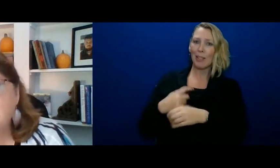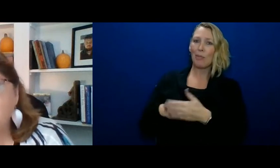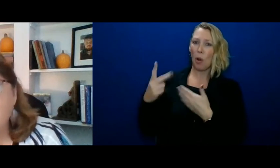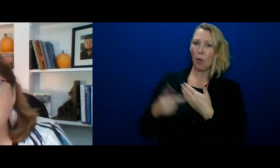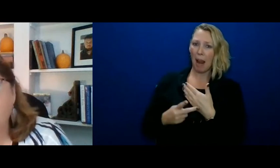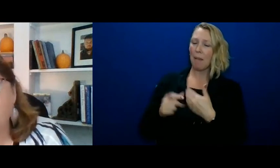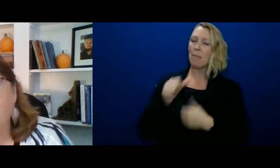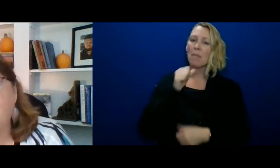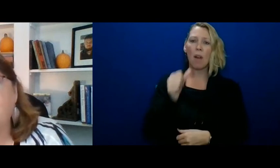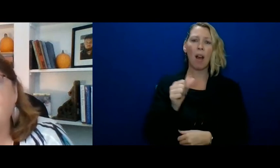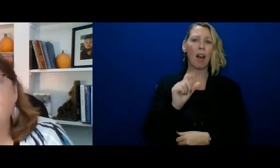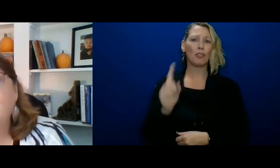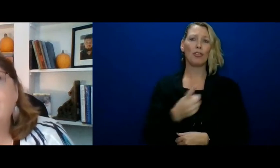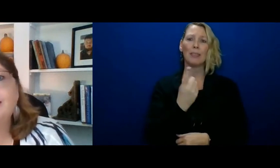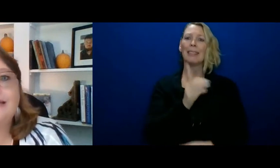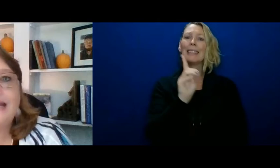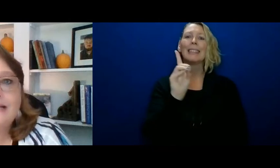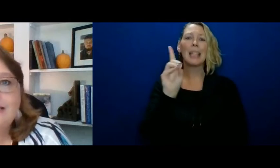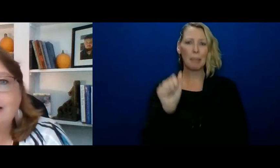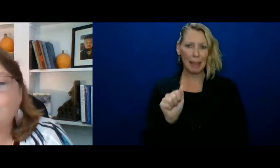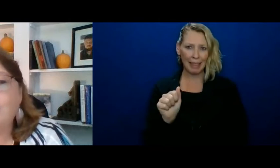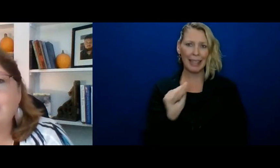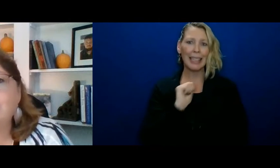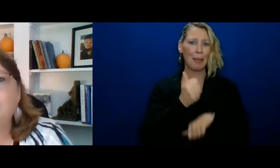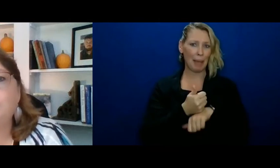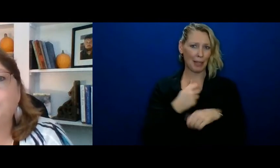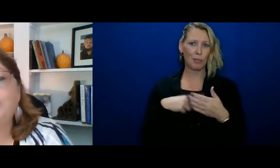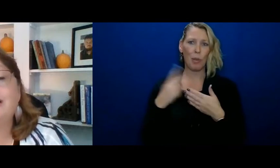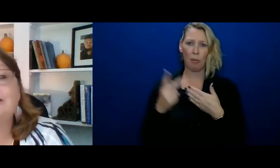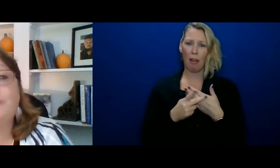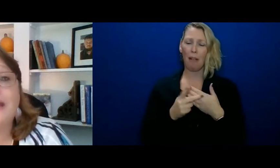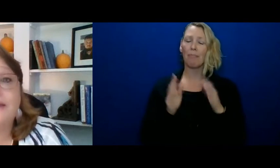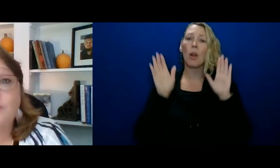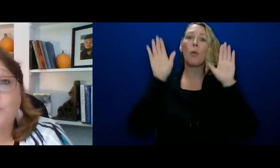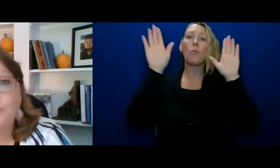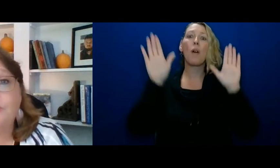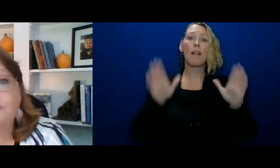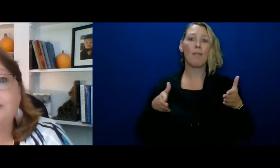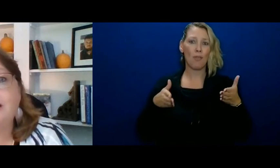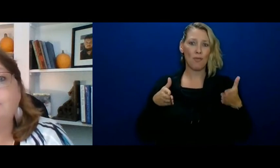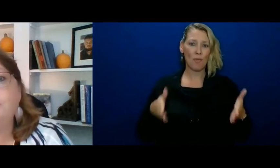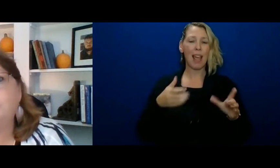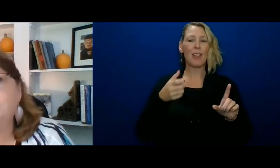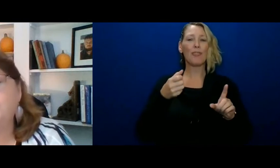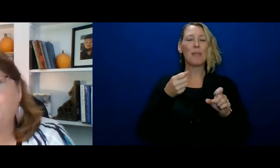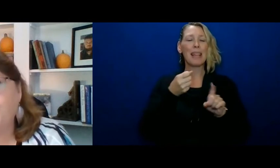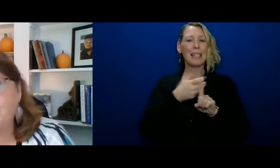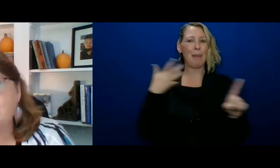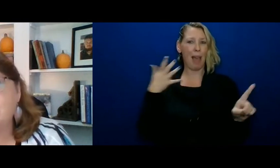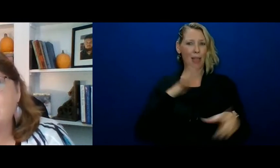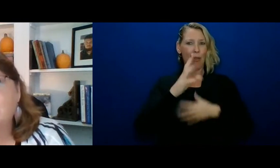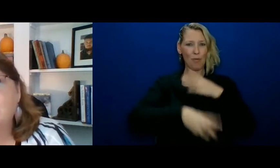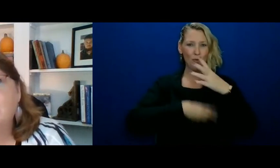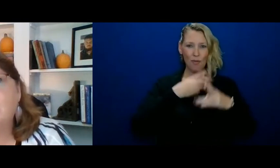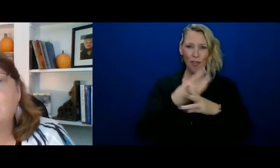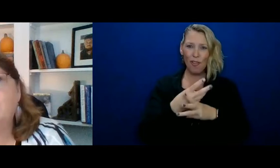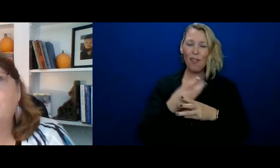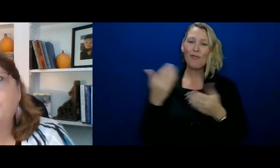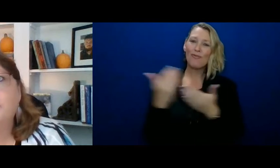disability based program is an excellent way to expand their world and build new friends.